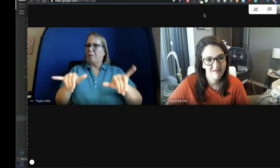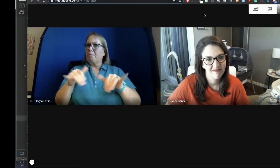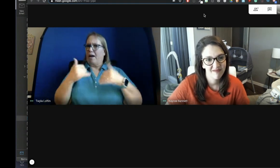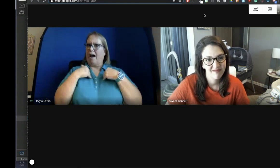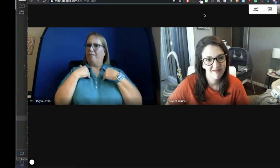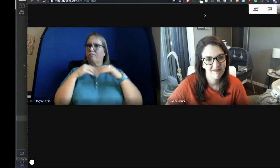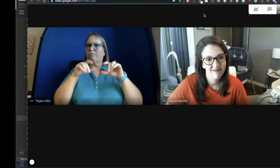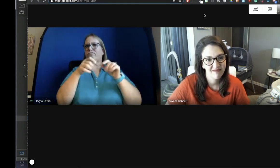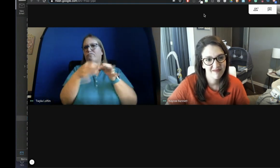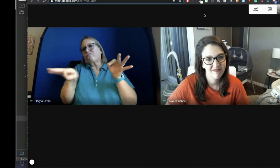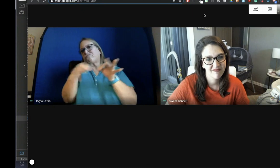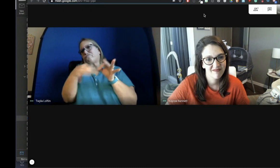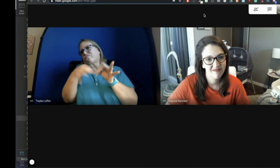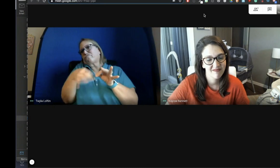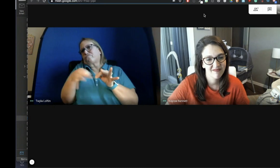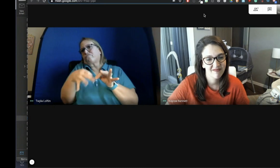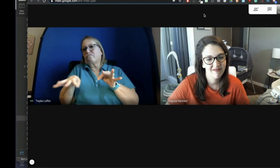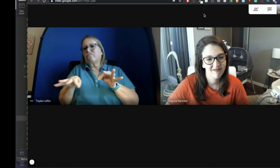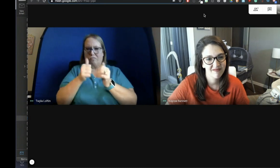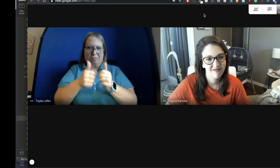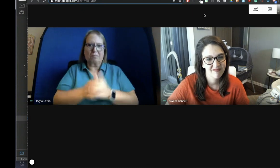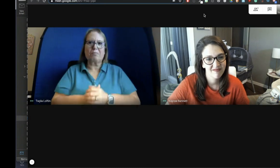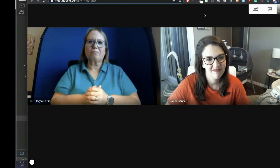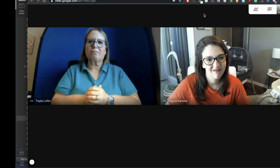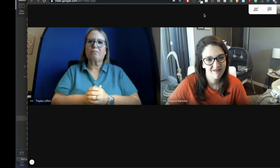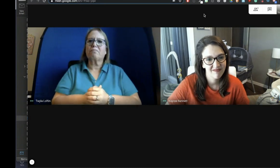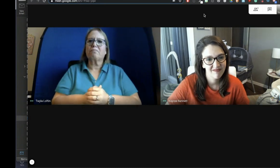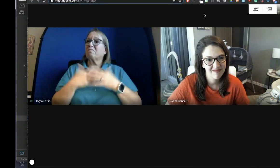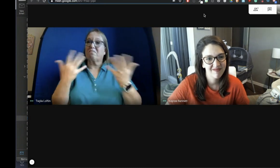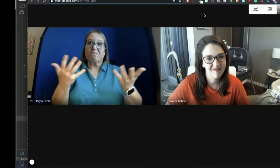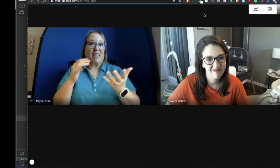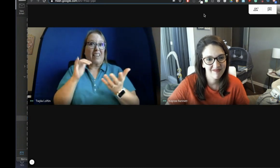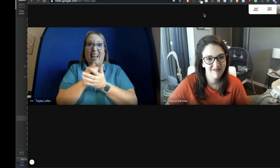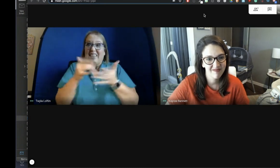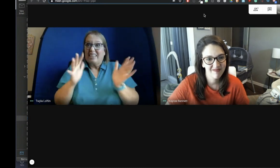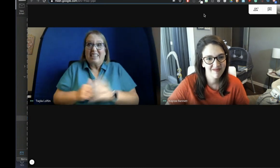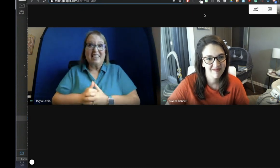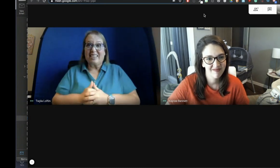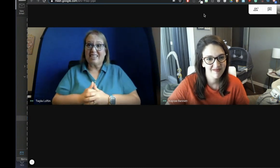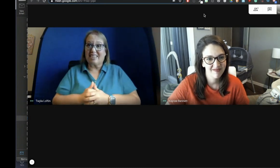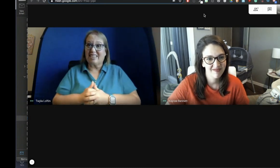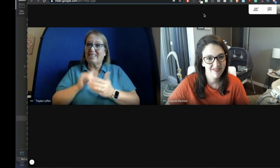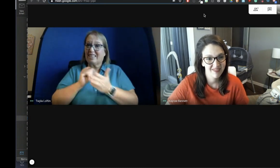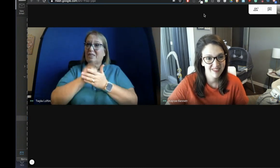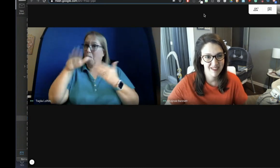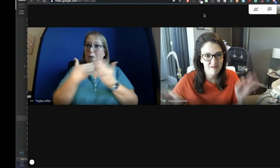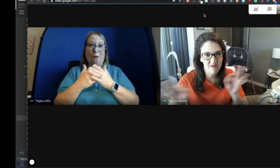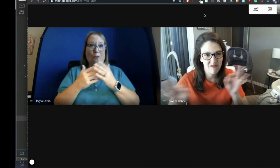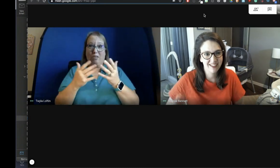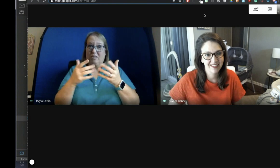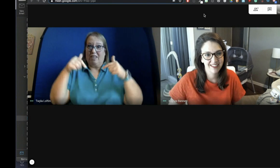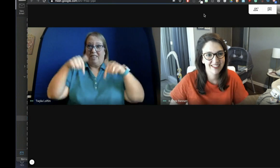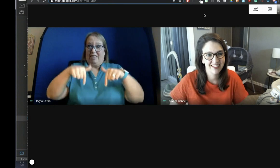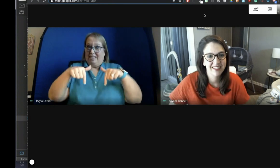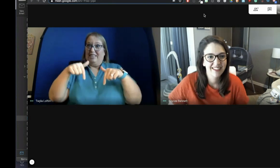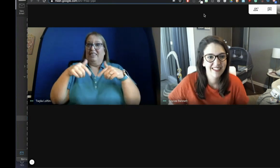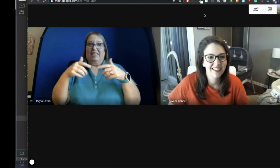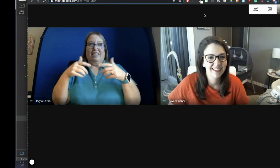notice the captions, we have those going at the same time and it's just captioning everything we say. So truly that's it. That's all that